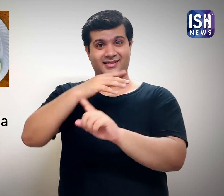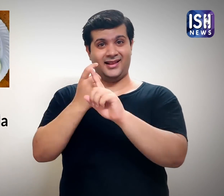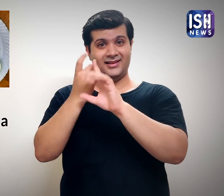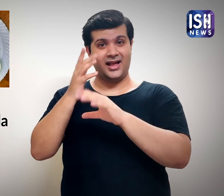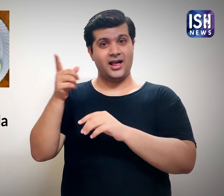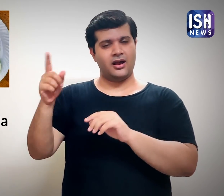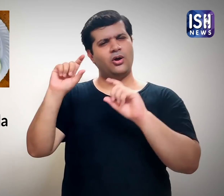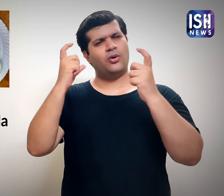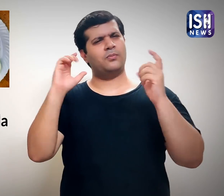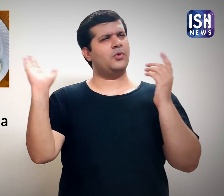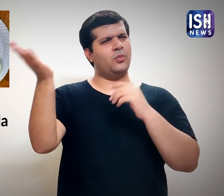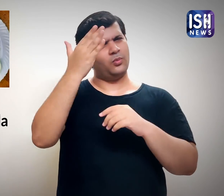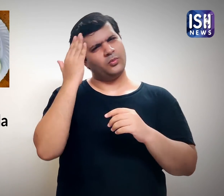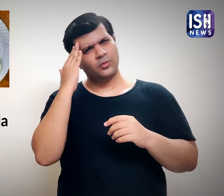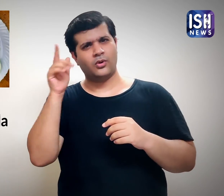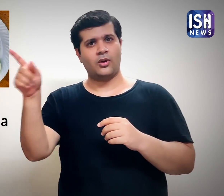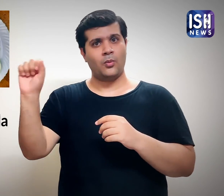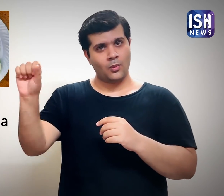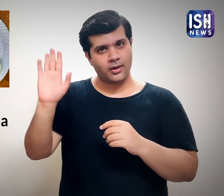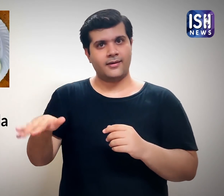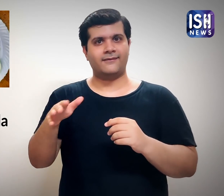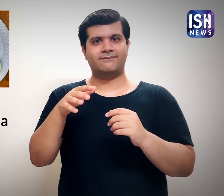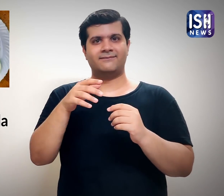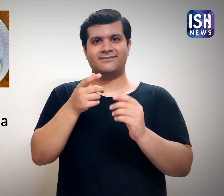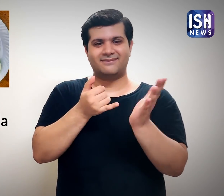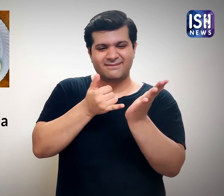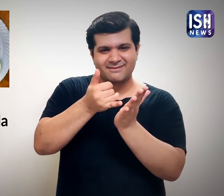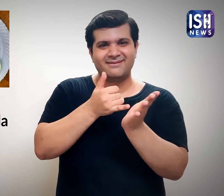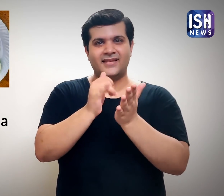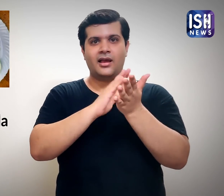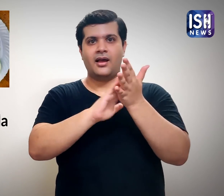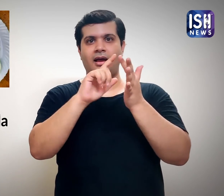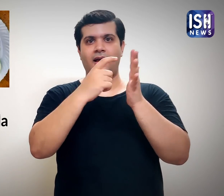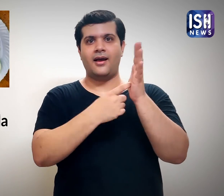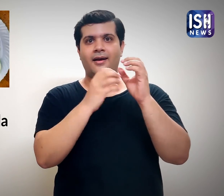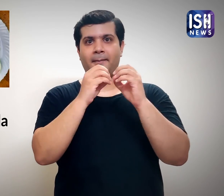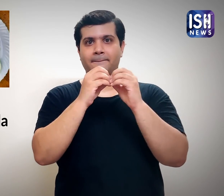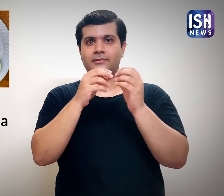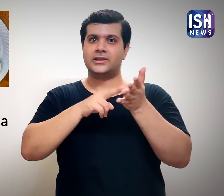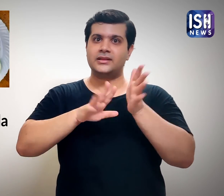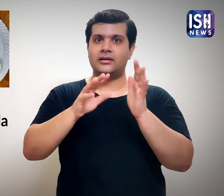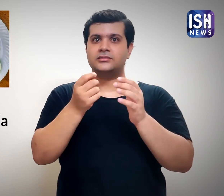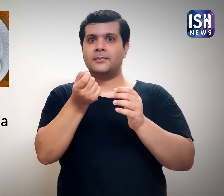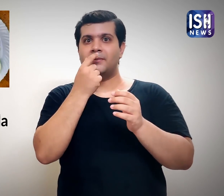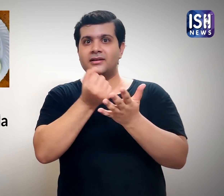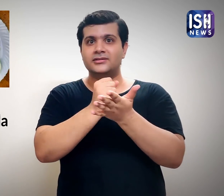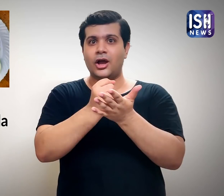But some natural herbs that commonly grow in-house in Kerala like Kuruntohoti.